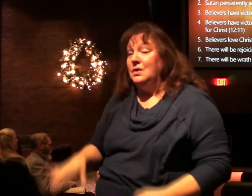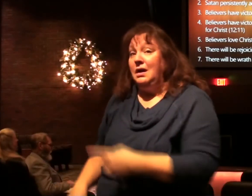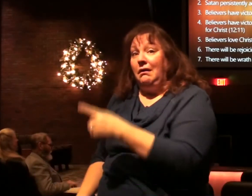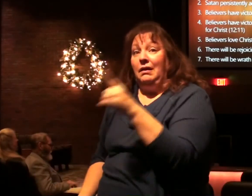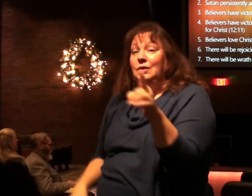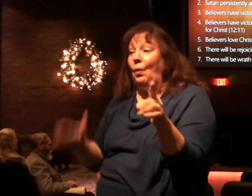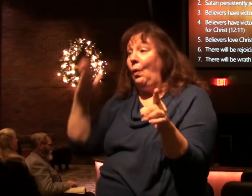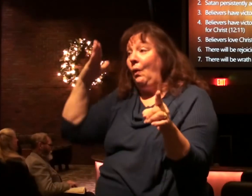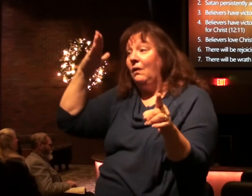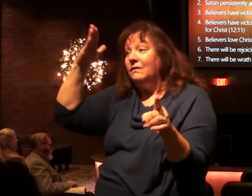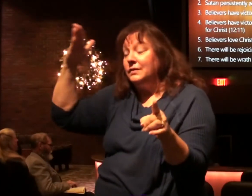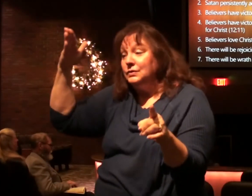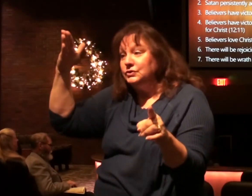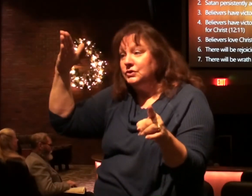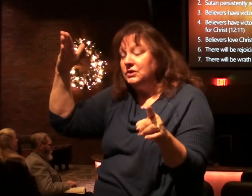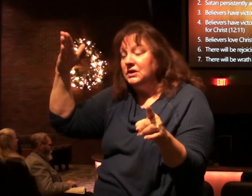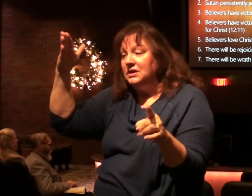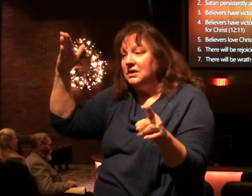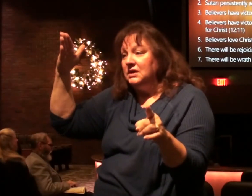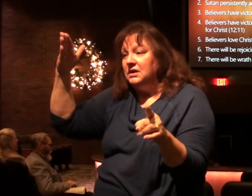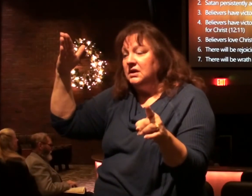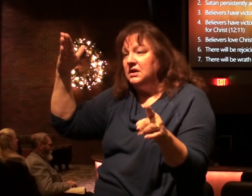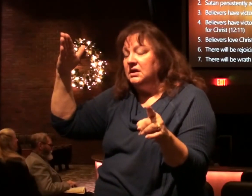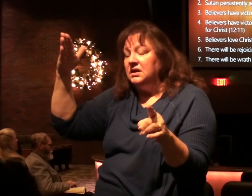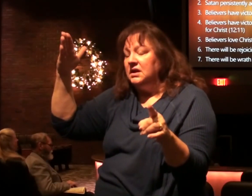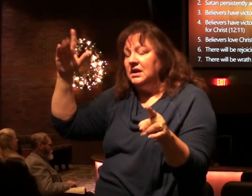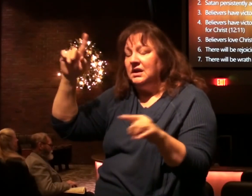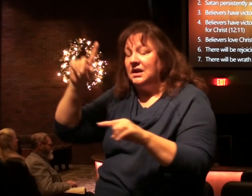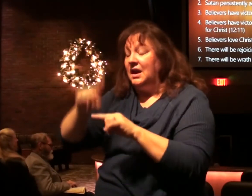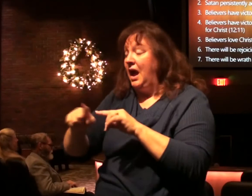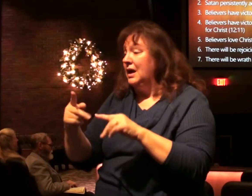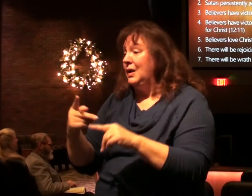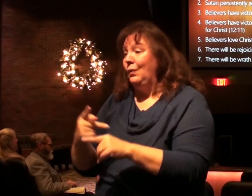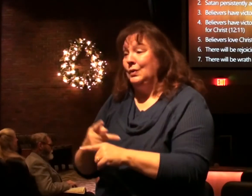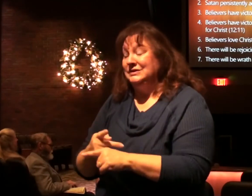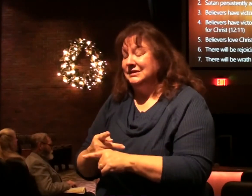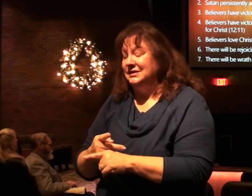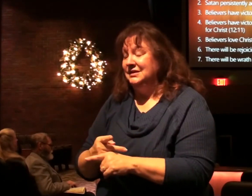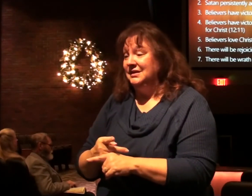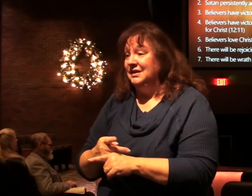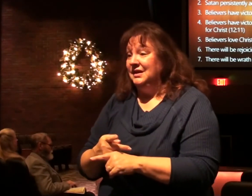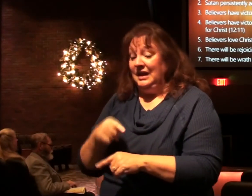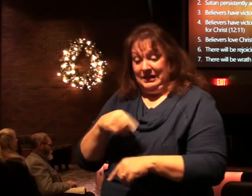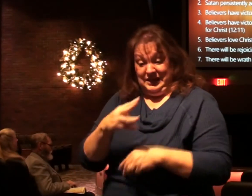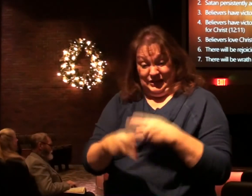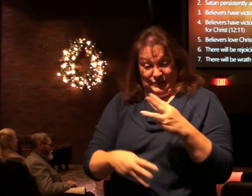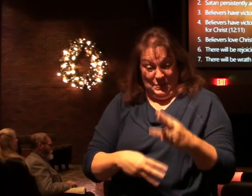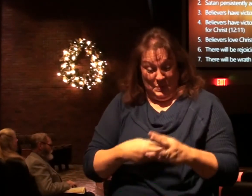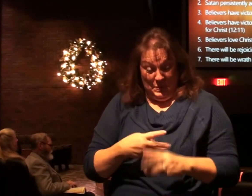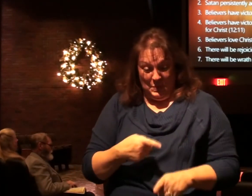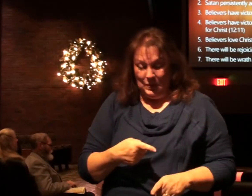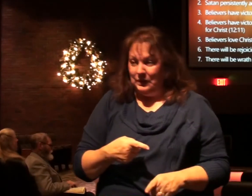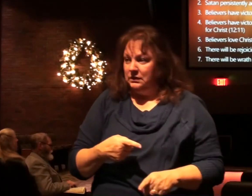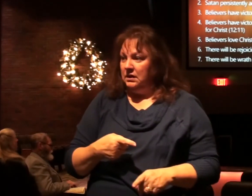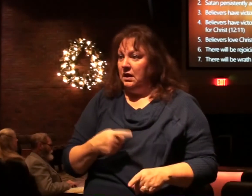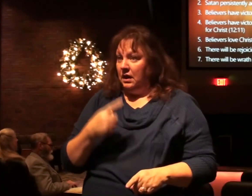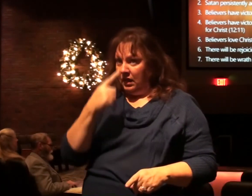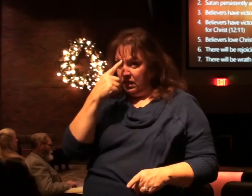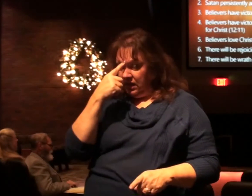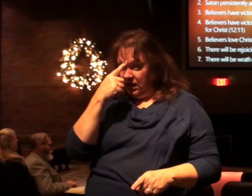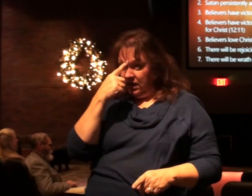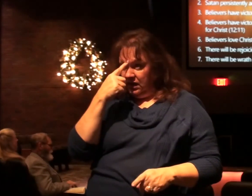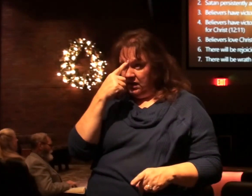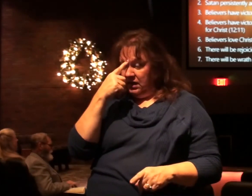your future could not be any bleaker. The future of this unbelieving world could not be any